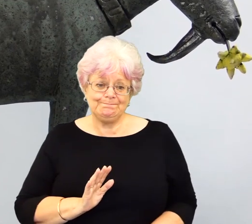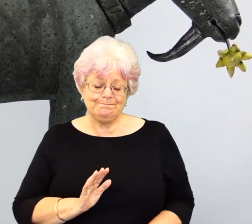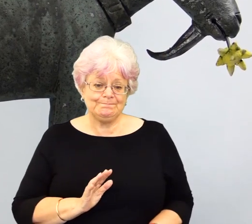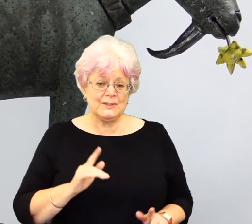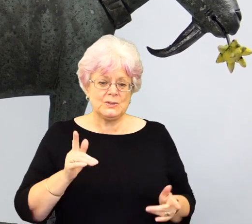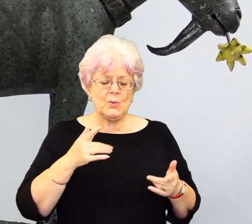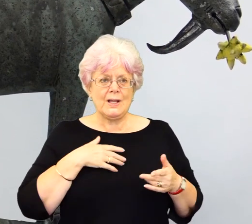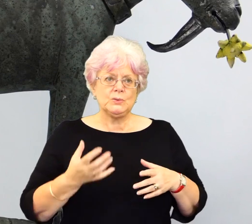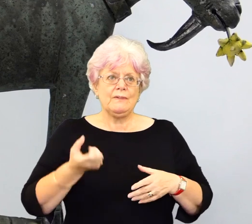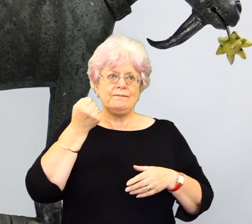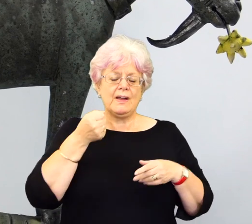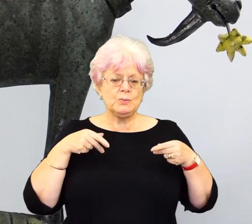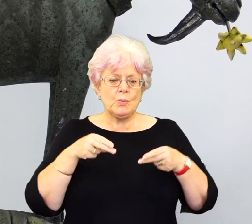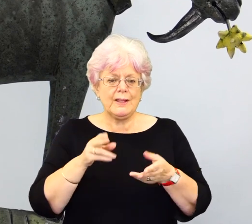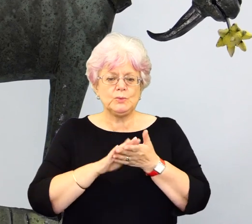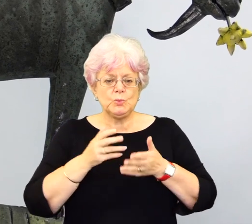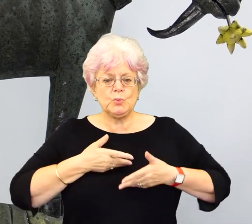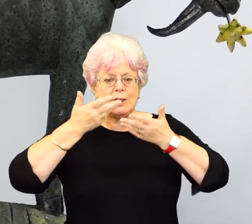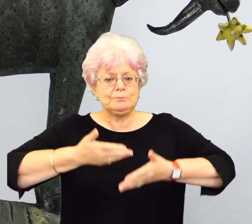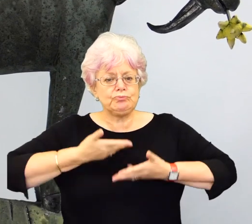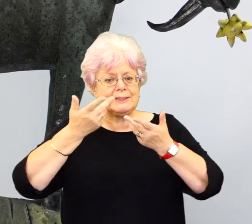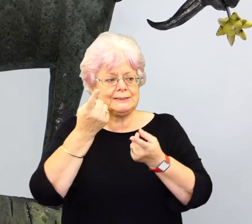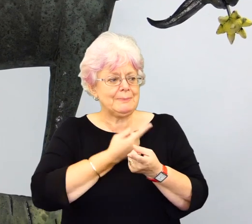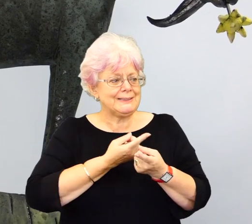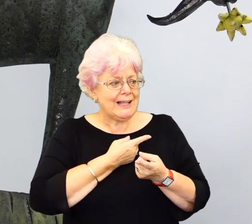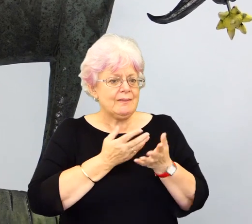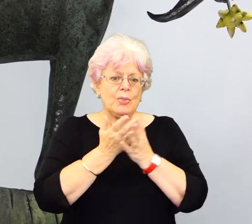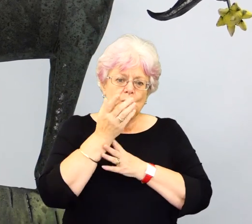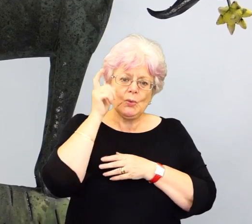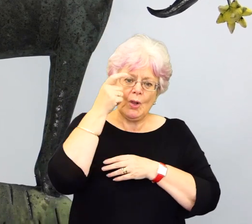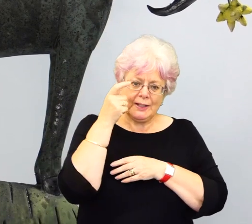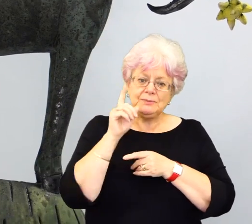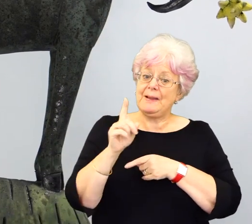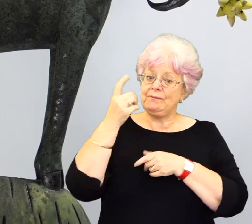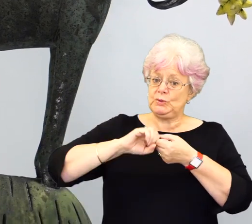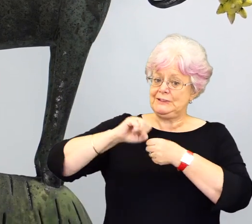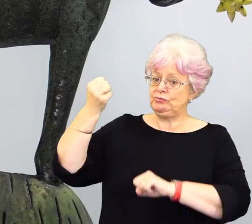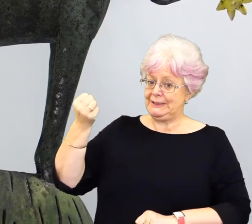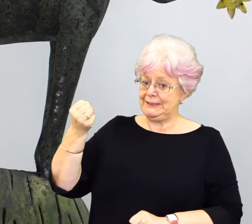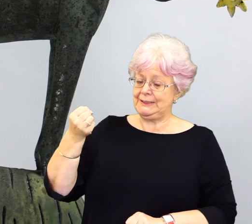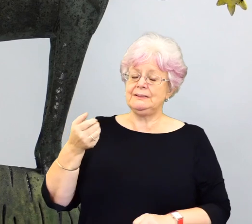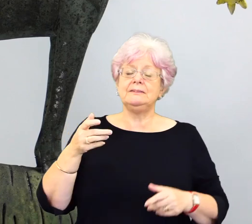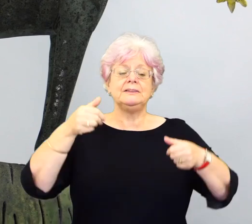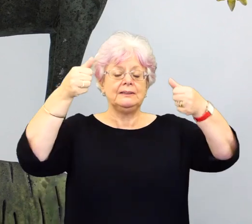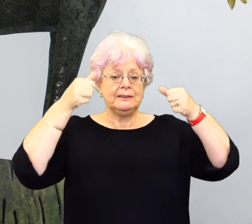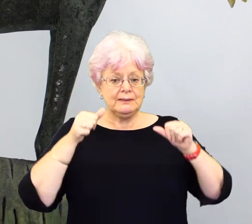so I struggled to find my way of expressing what I wanted to do, um, in college, my first degree. Then I